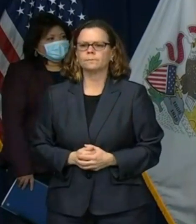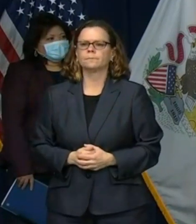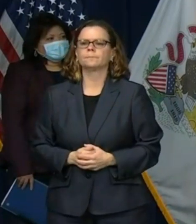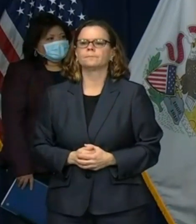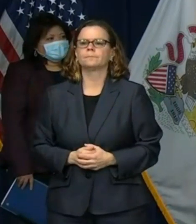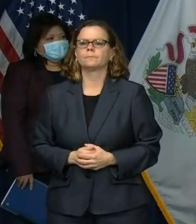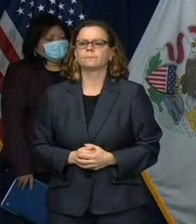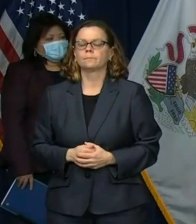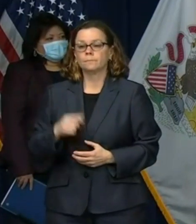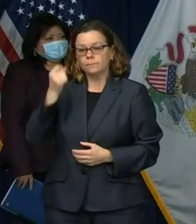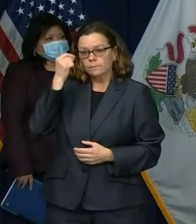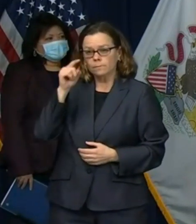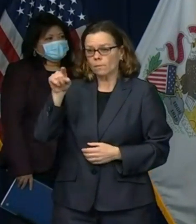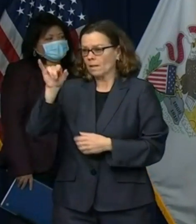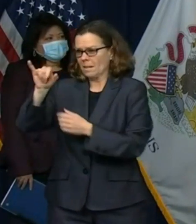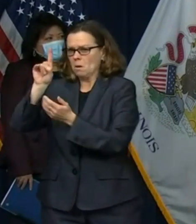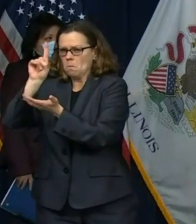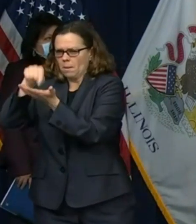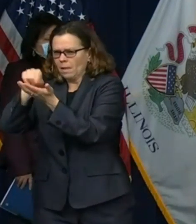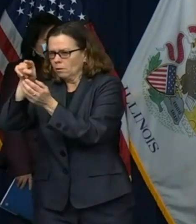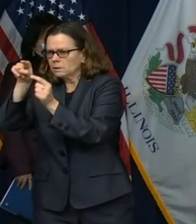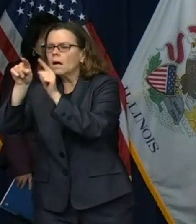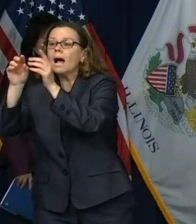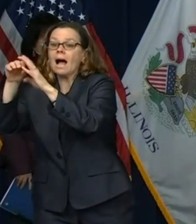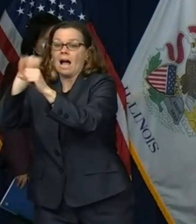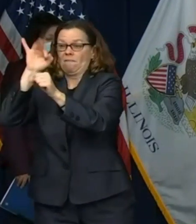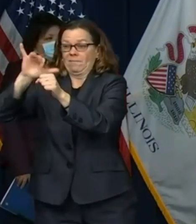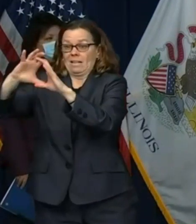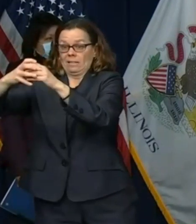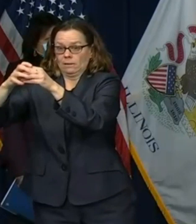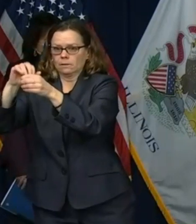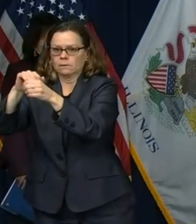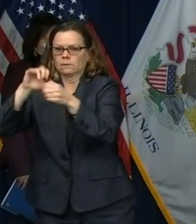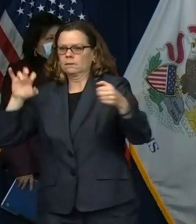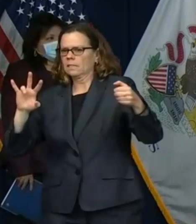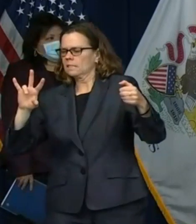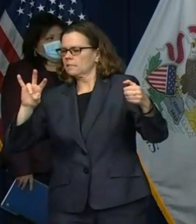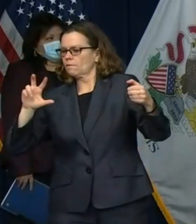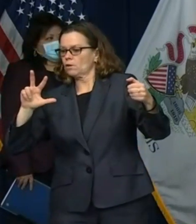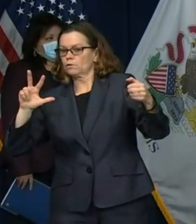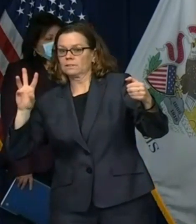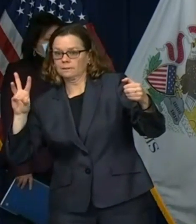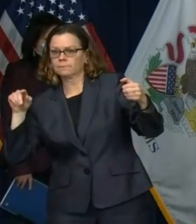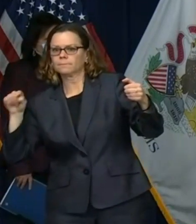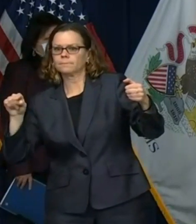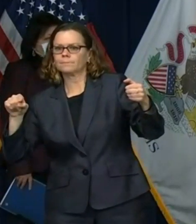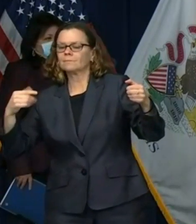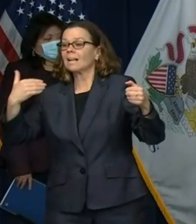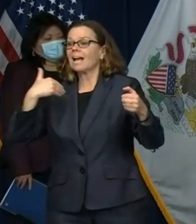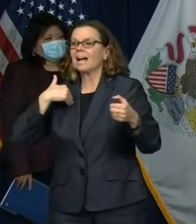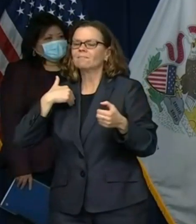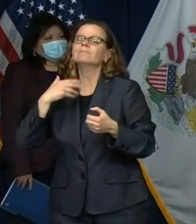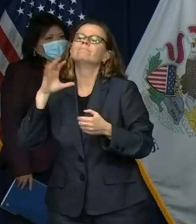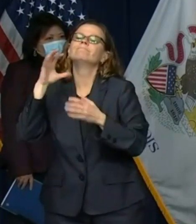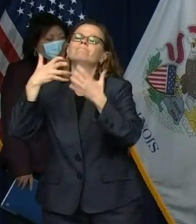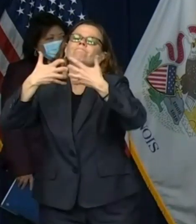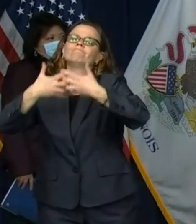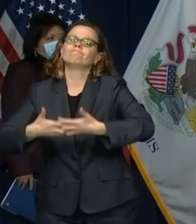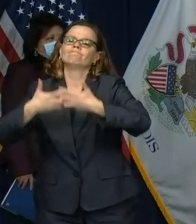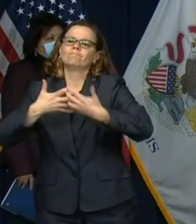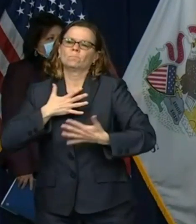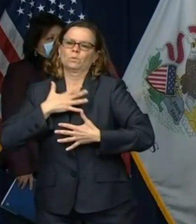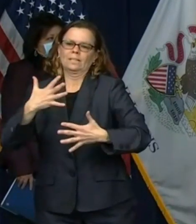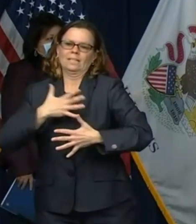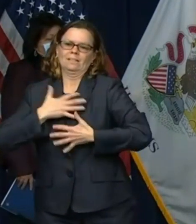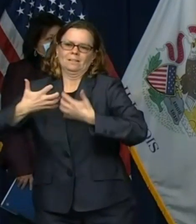ventilators for the last 24 hours we've added an additional 2 119